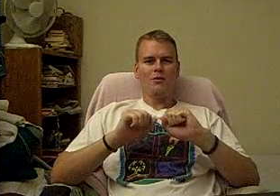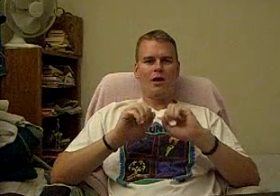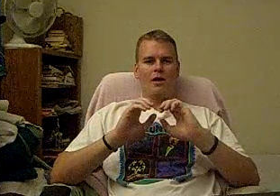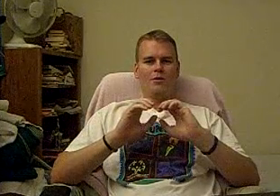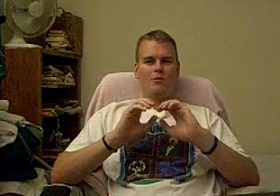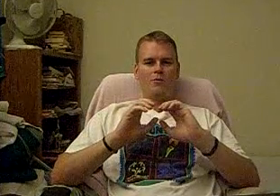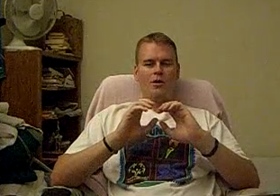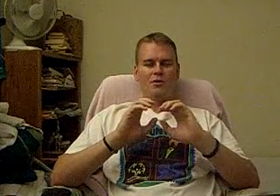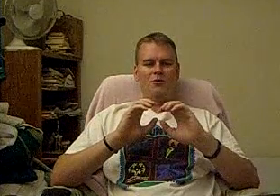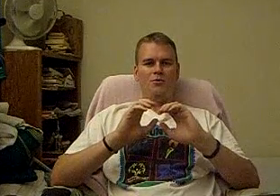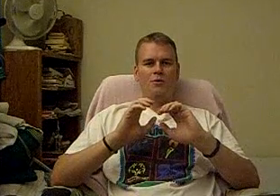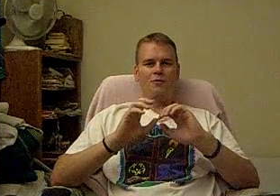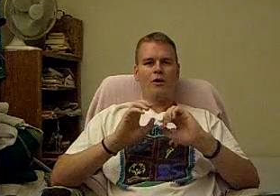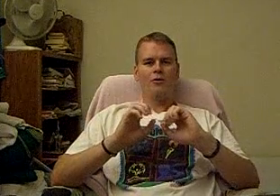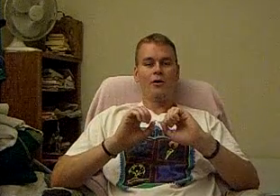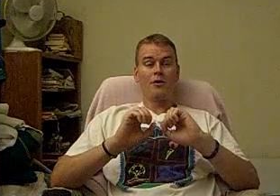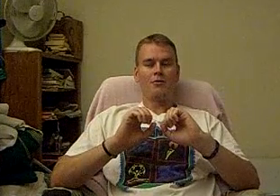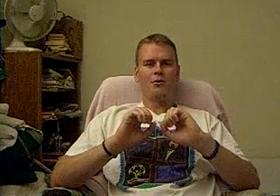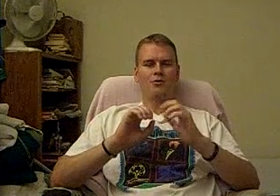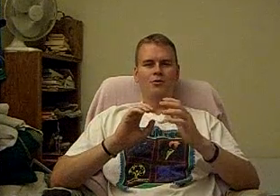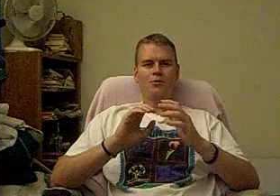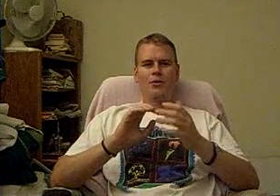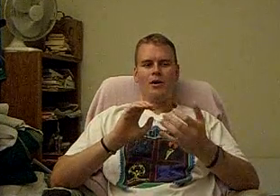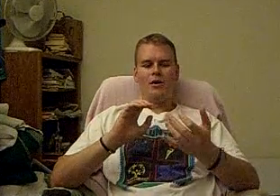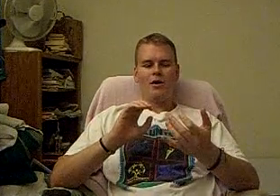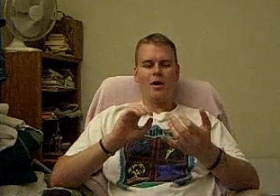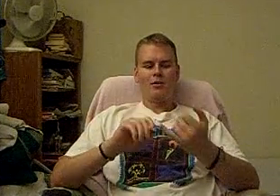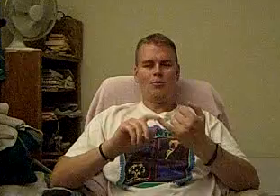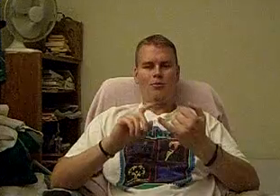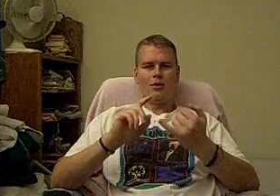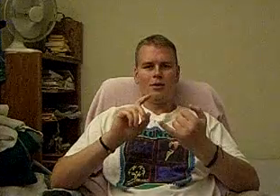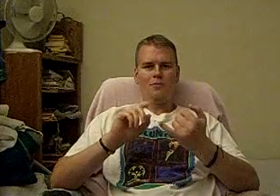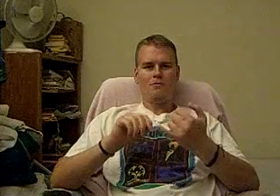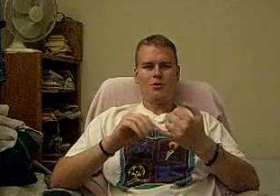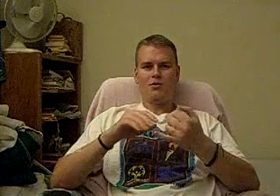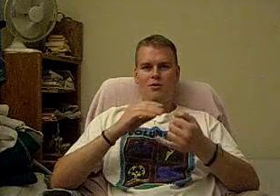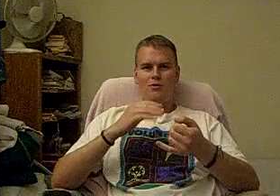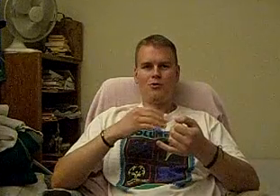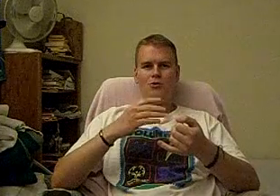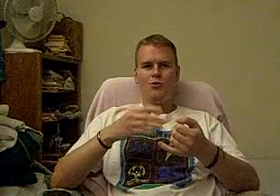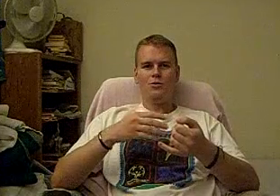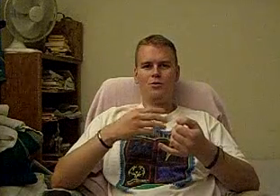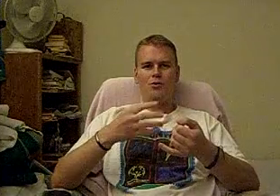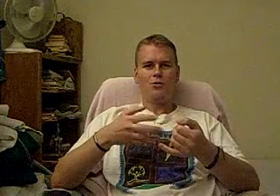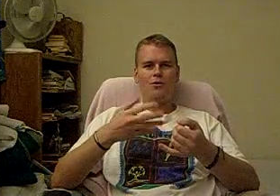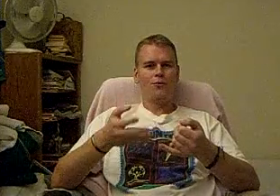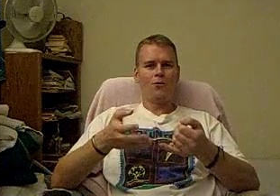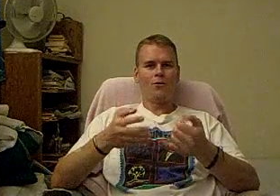and it's up to the fight choreographer to come up with, using two to three or four